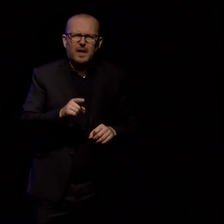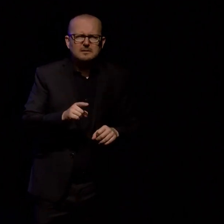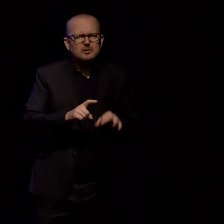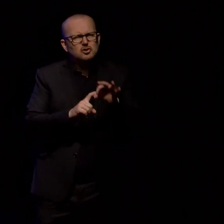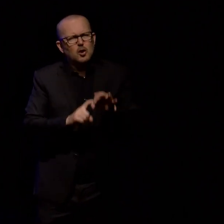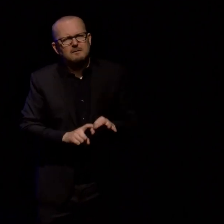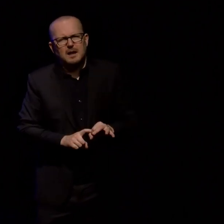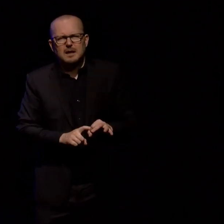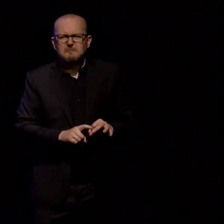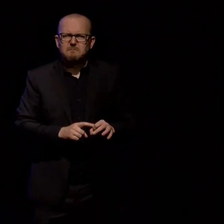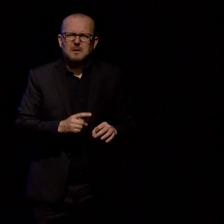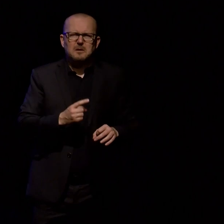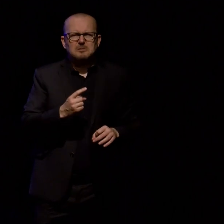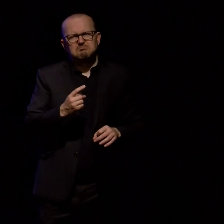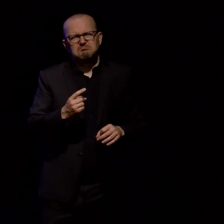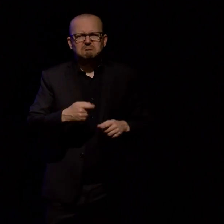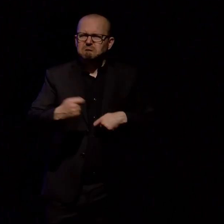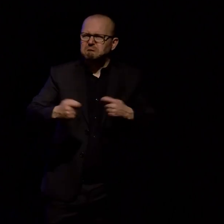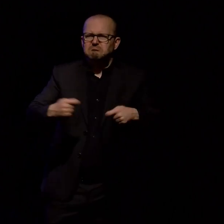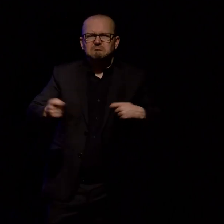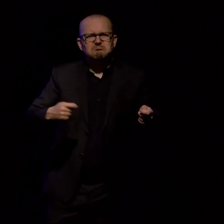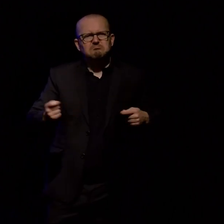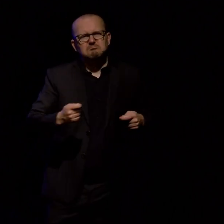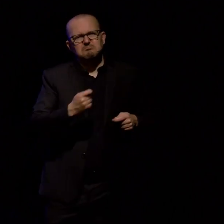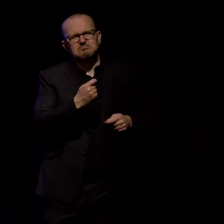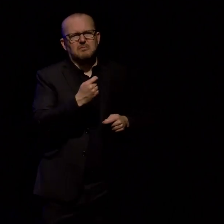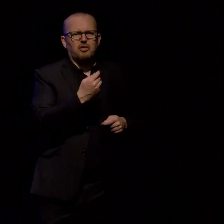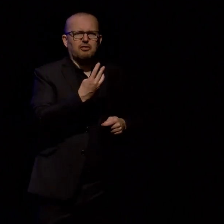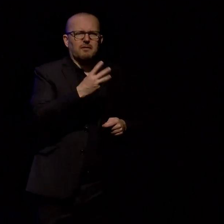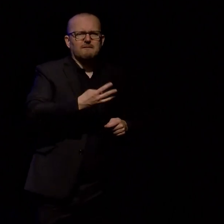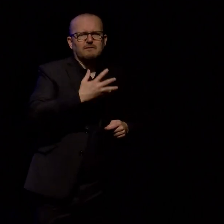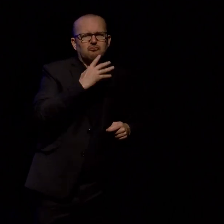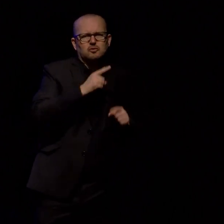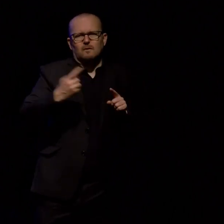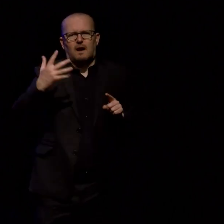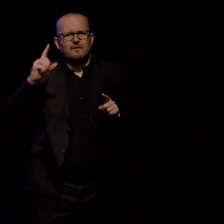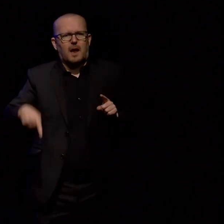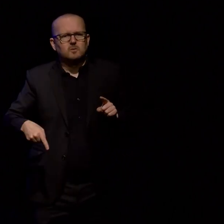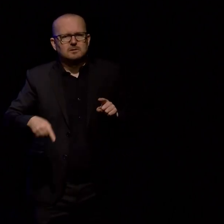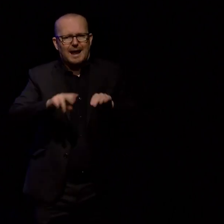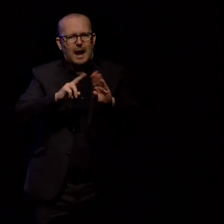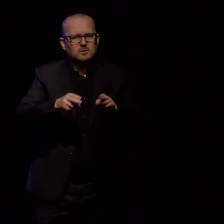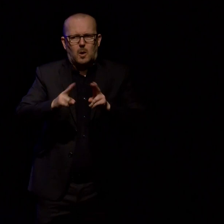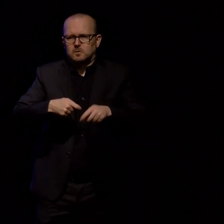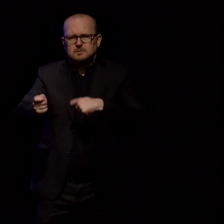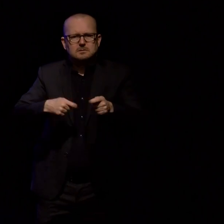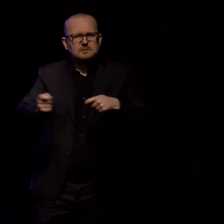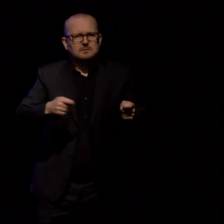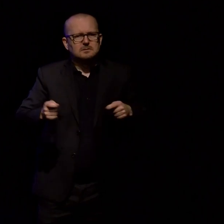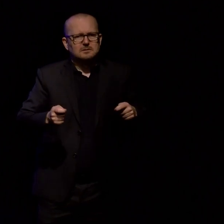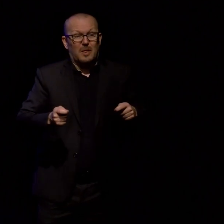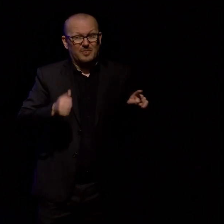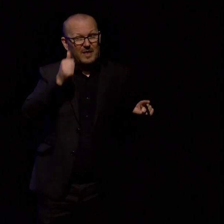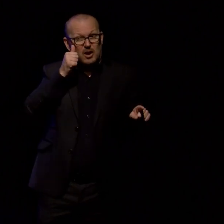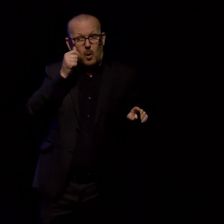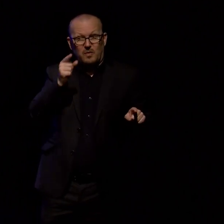to five thousand households. Statistics New Zealand acknowledge that this is too small a survey to actually